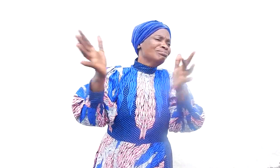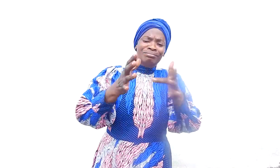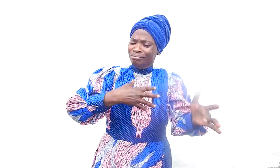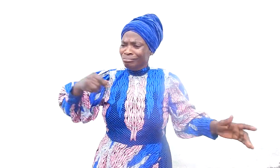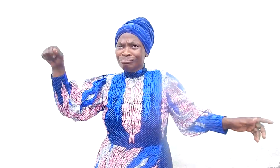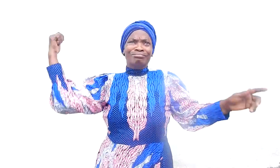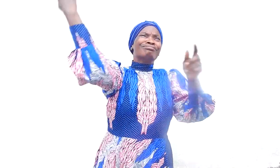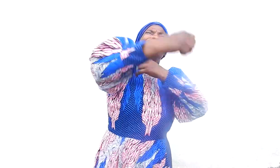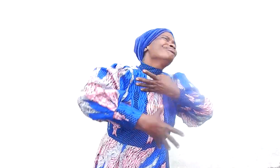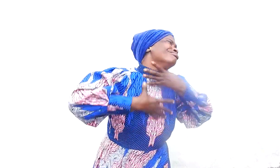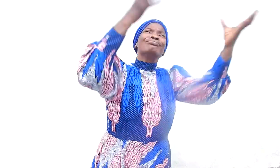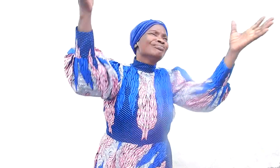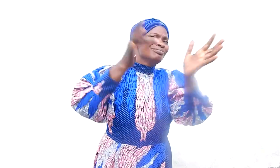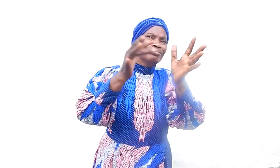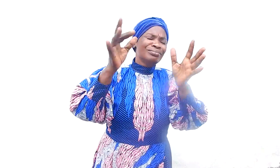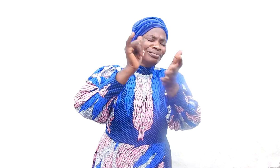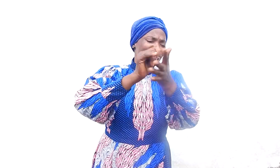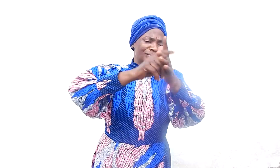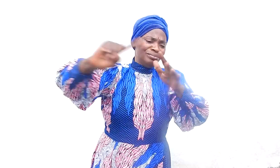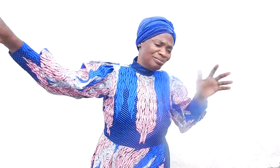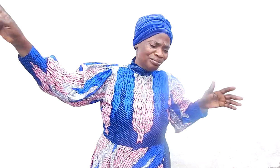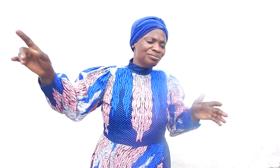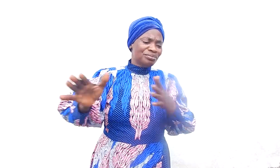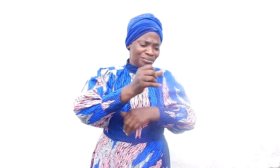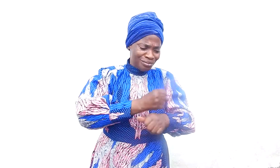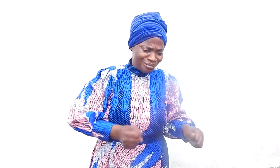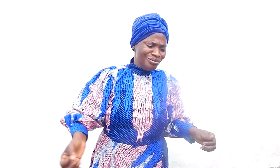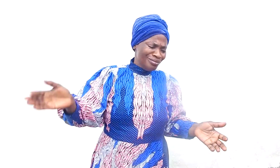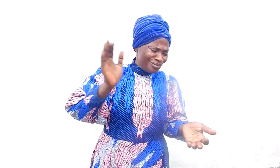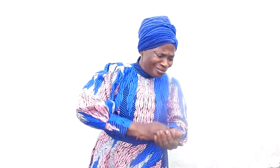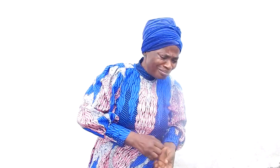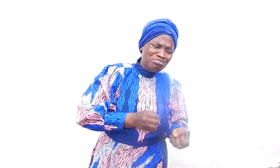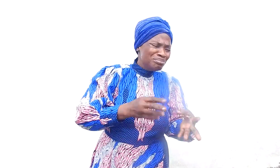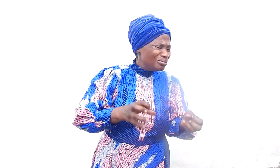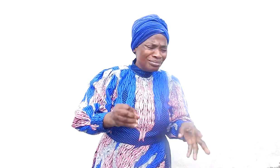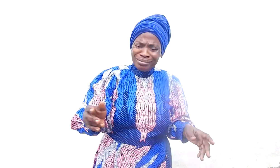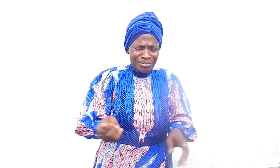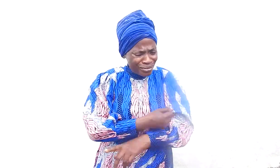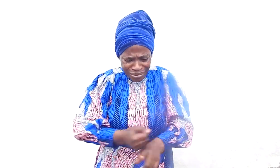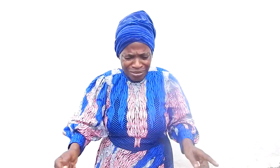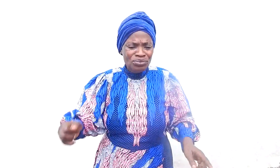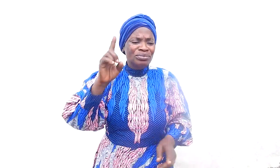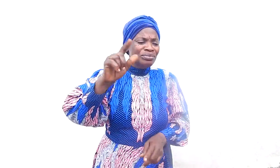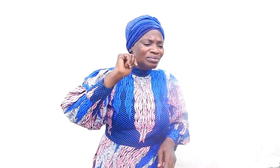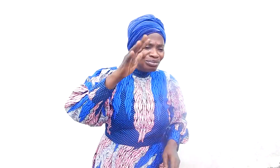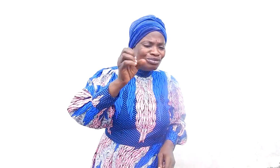jesus and i tried to wipe the bird with clothes and the bird disappeared i faced a lot of challenges